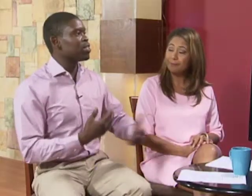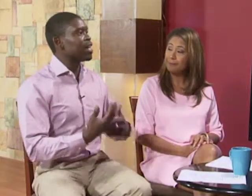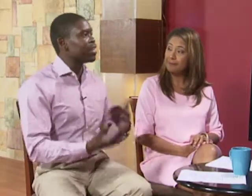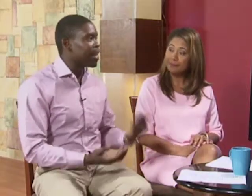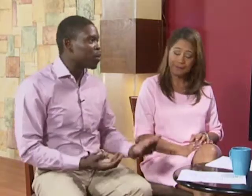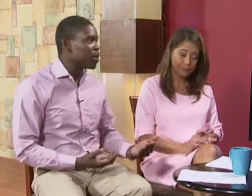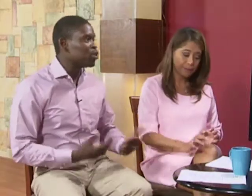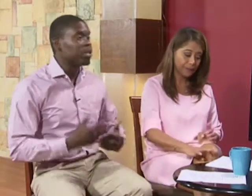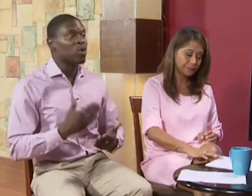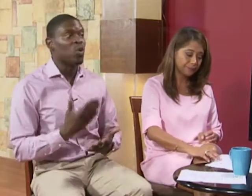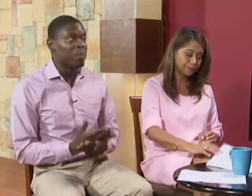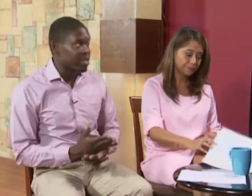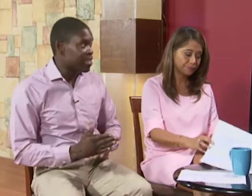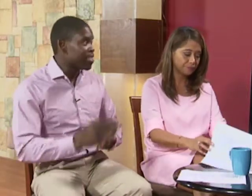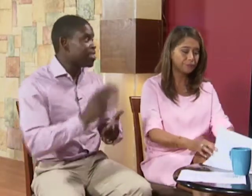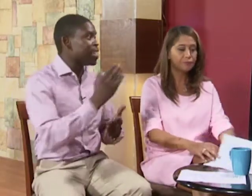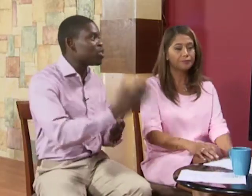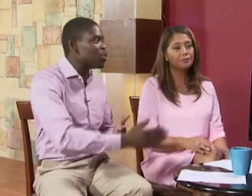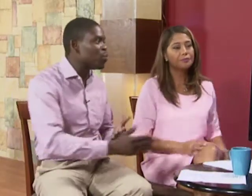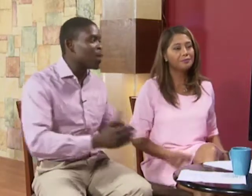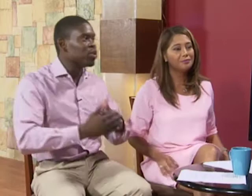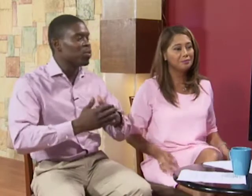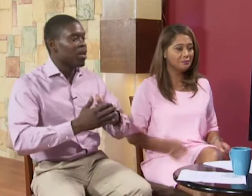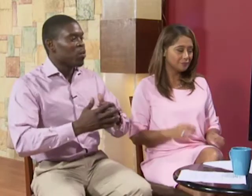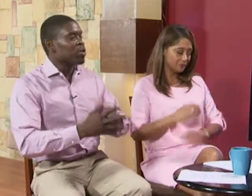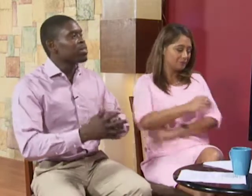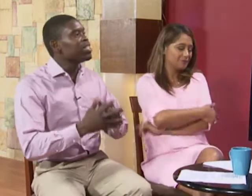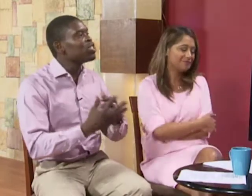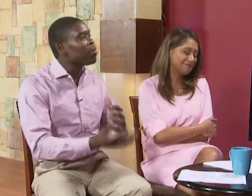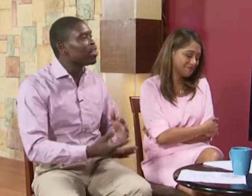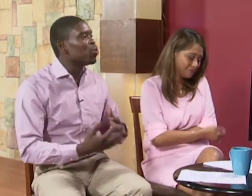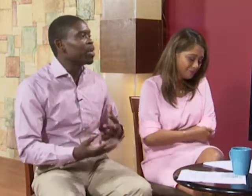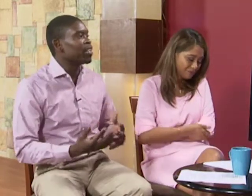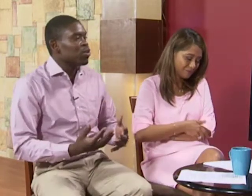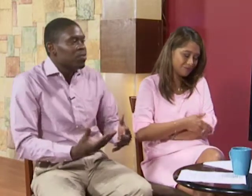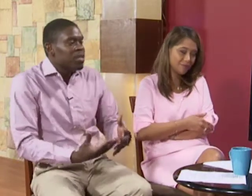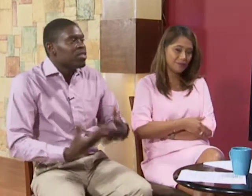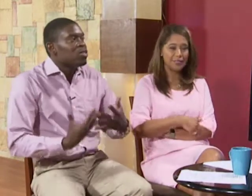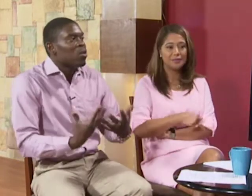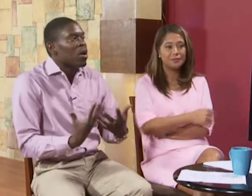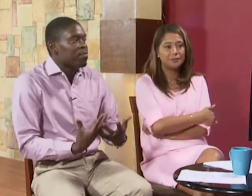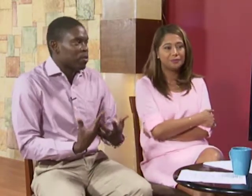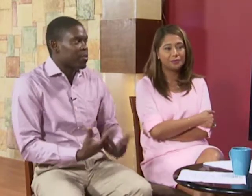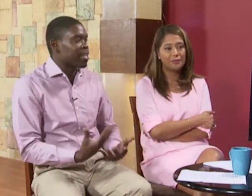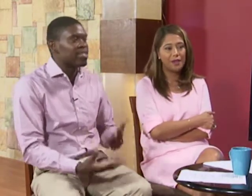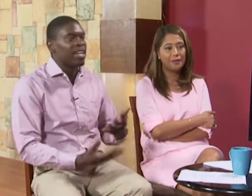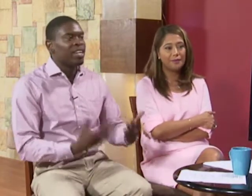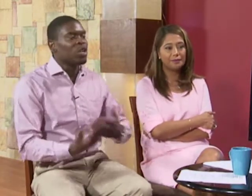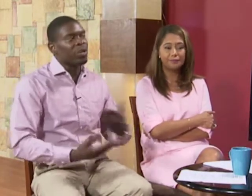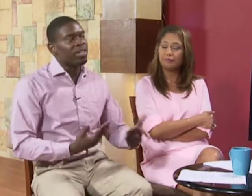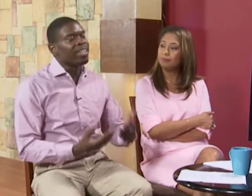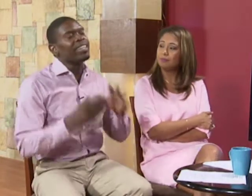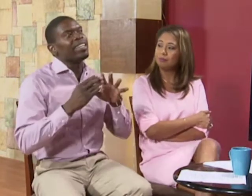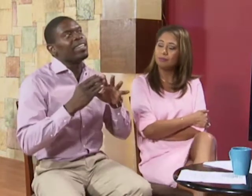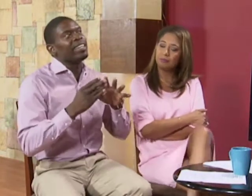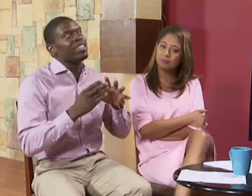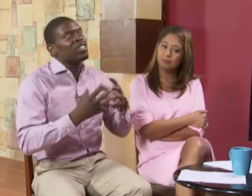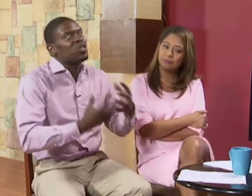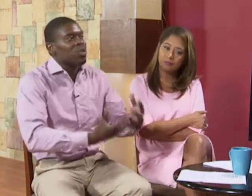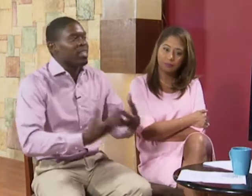sign language when you go places that's you when you when you see somebody doing it you feel so comfortable because you know it it's it